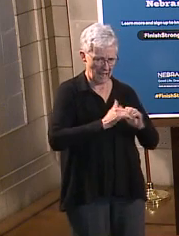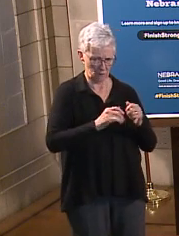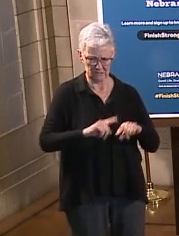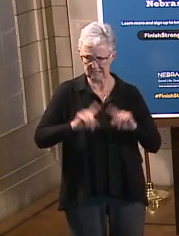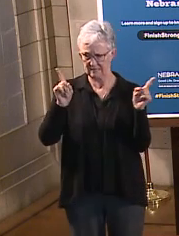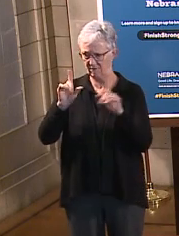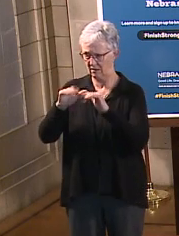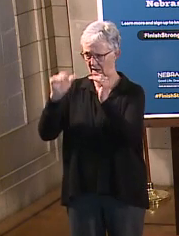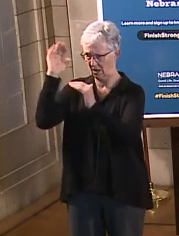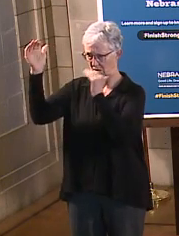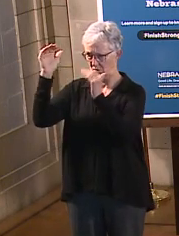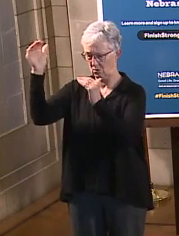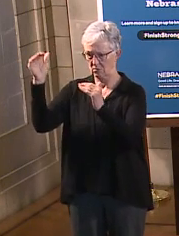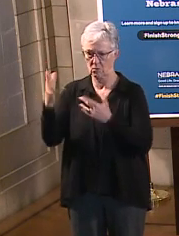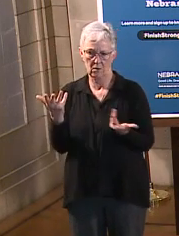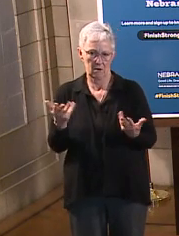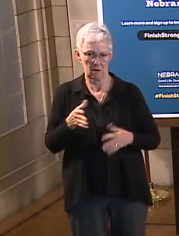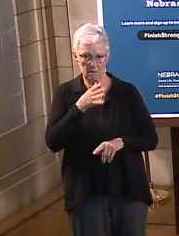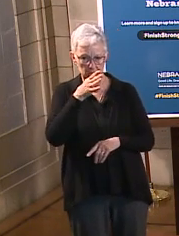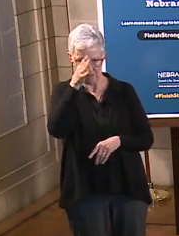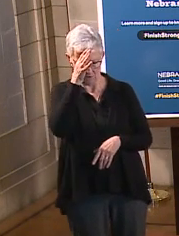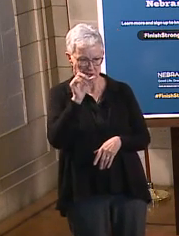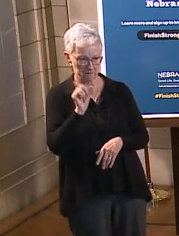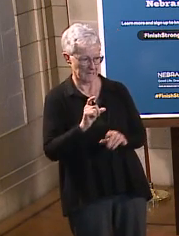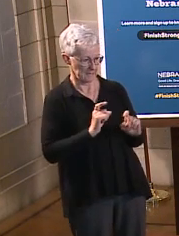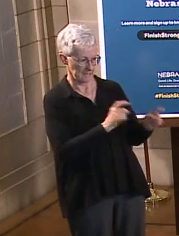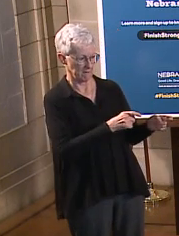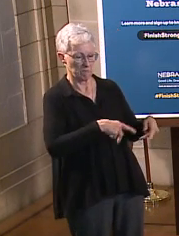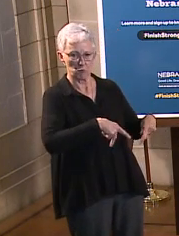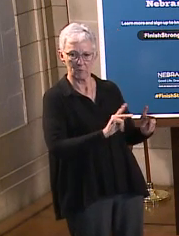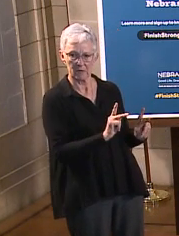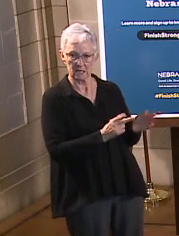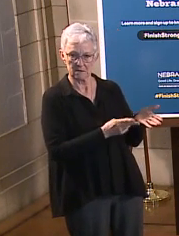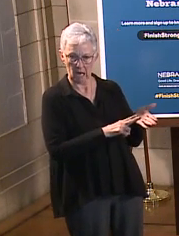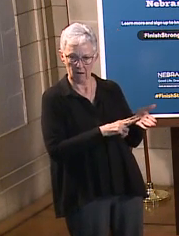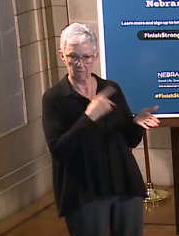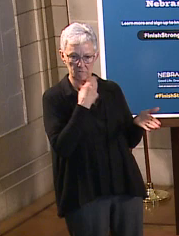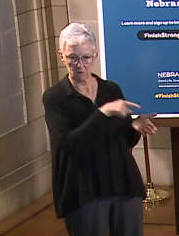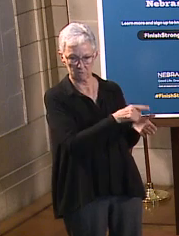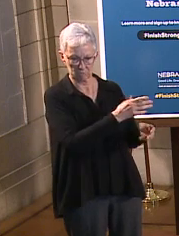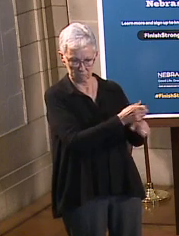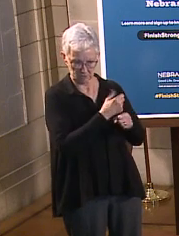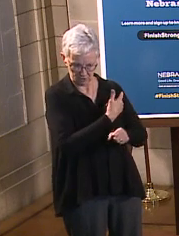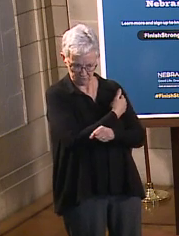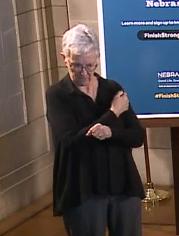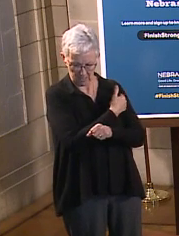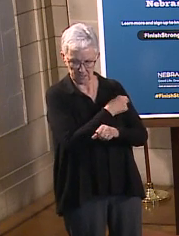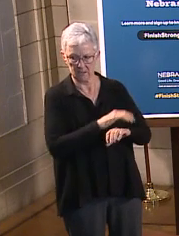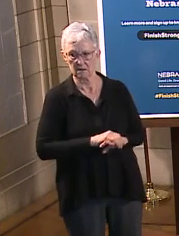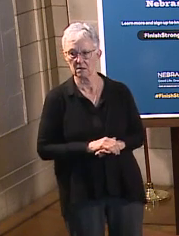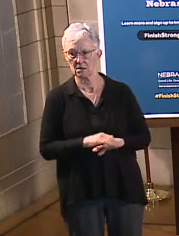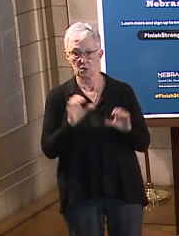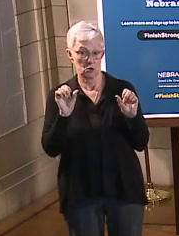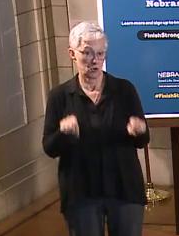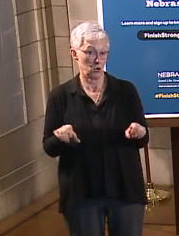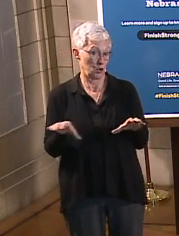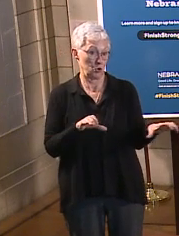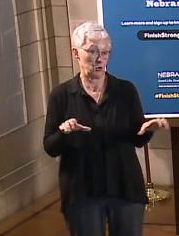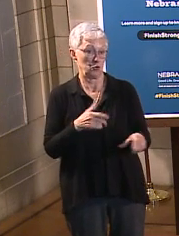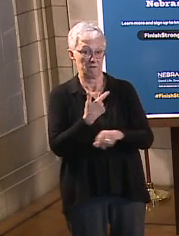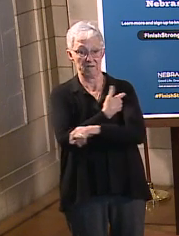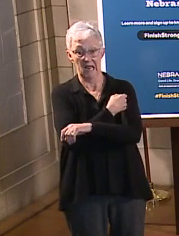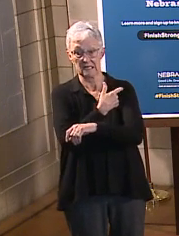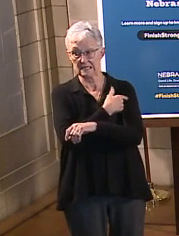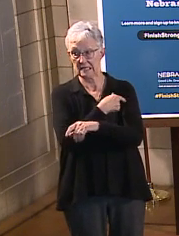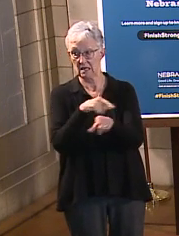child to be able to get the vaccine. And, you know, for example, you could reach a number of children by doing vaccine, mass vaccination